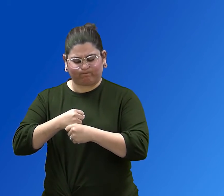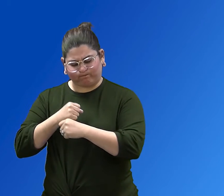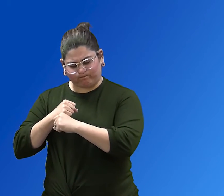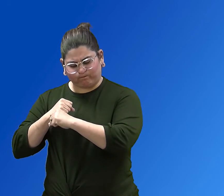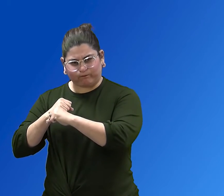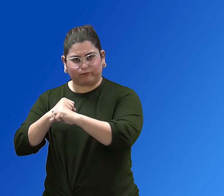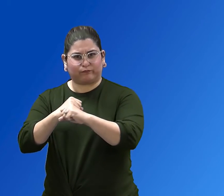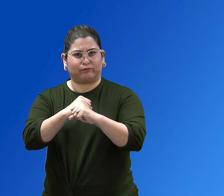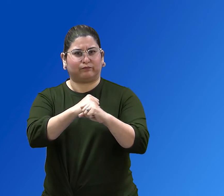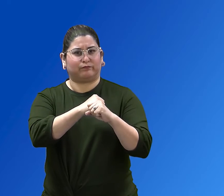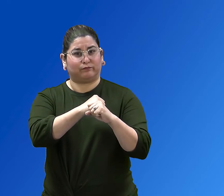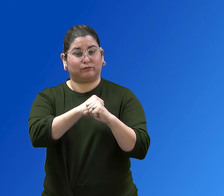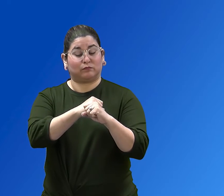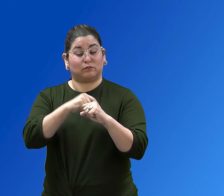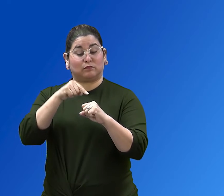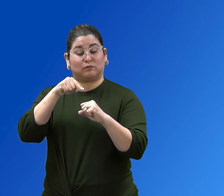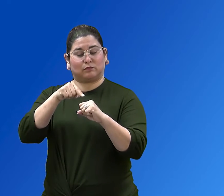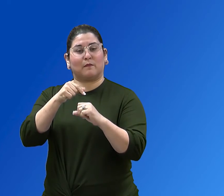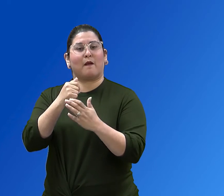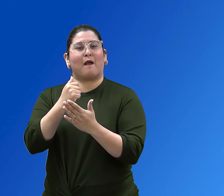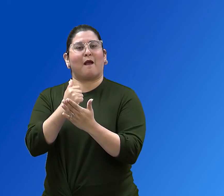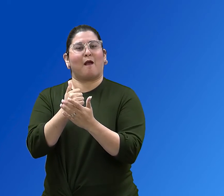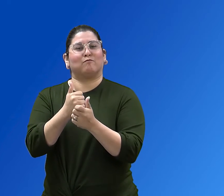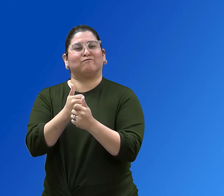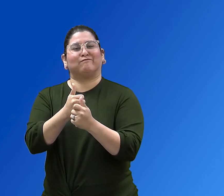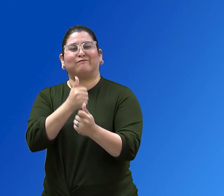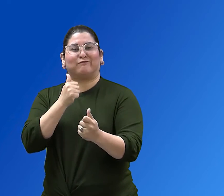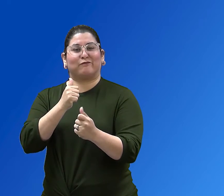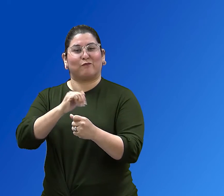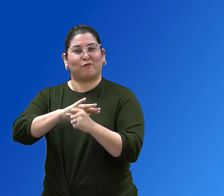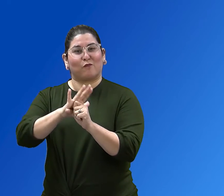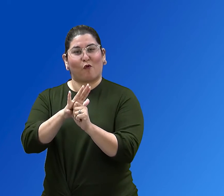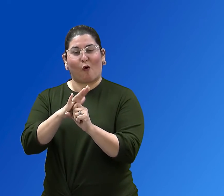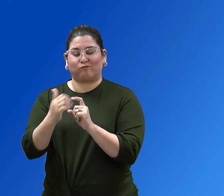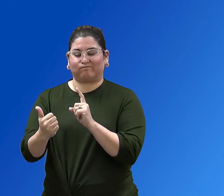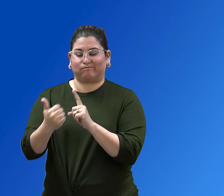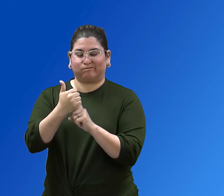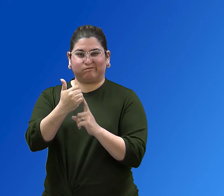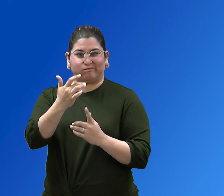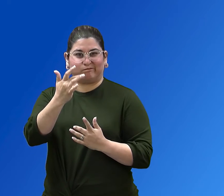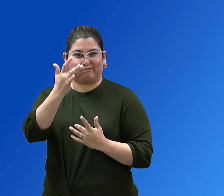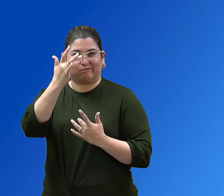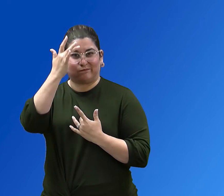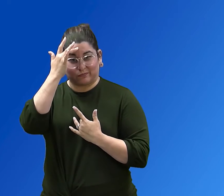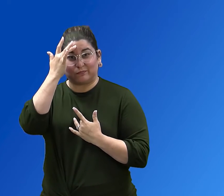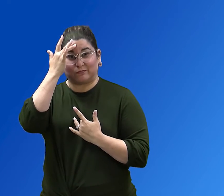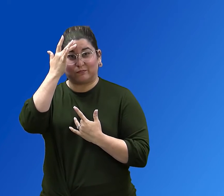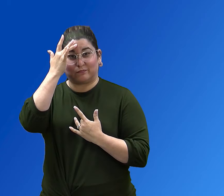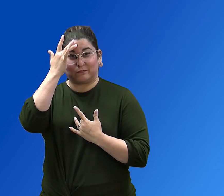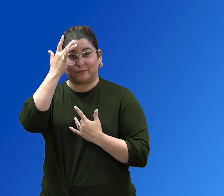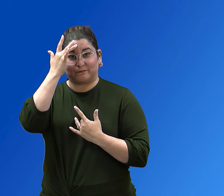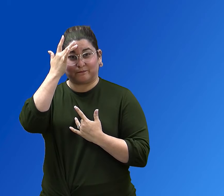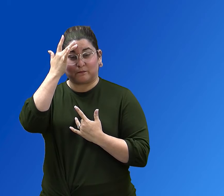antibodies which protect you from getting sick with COVID-19. Again,